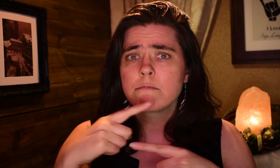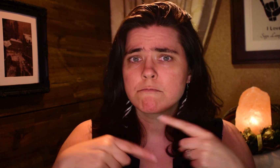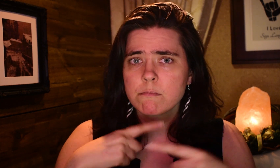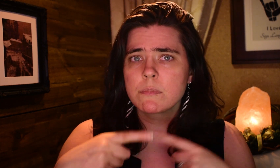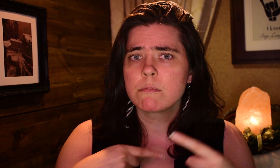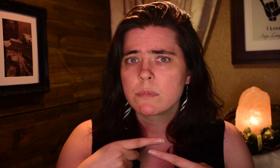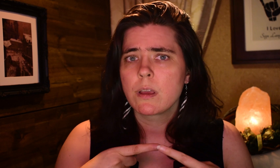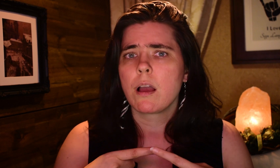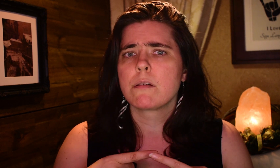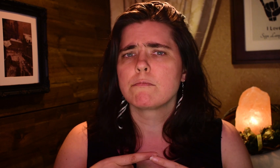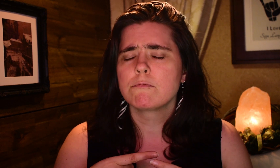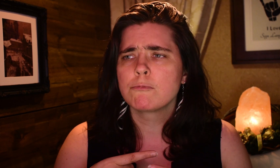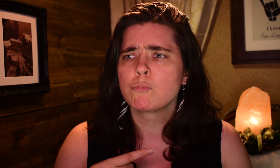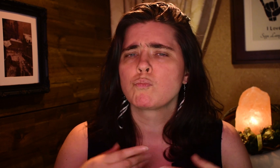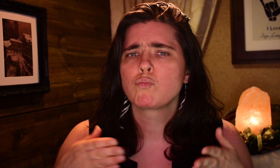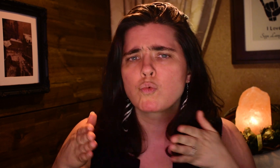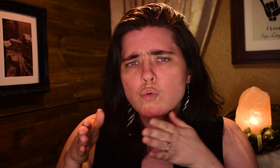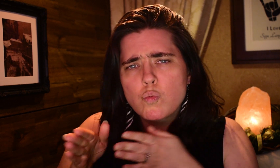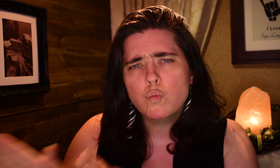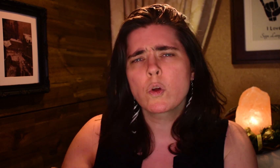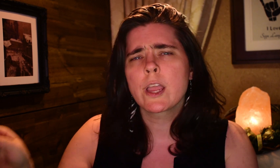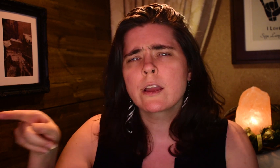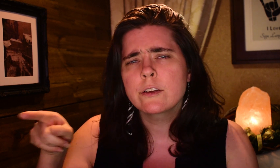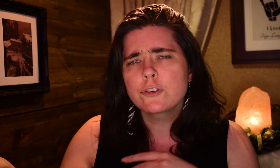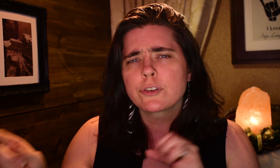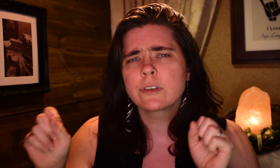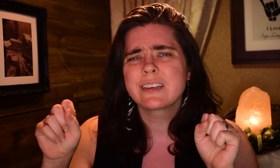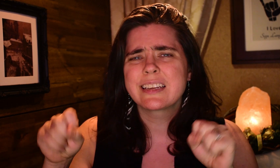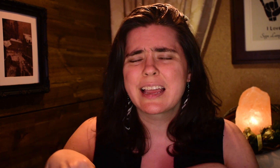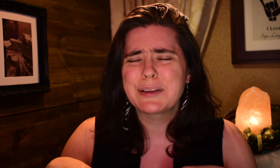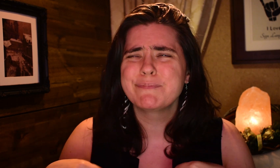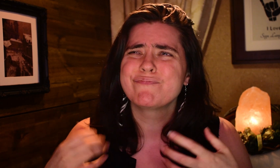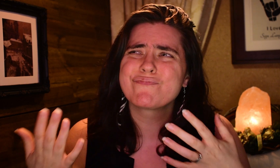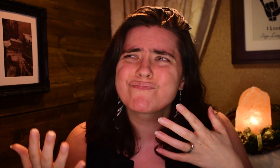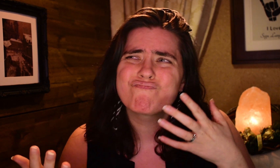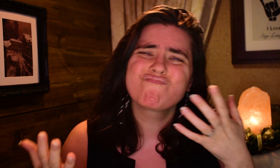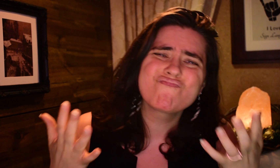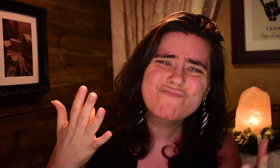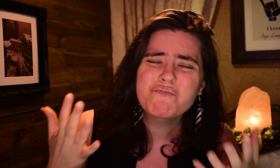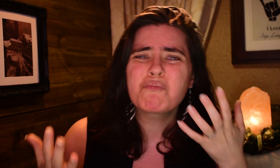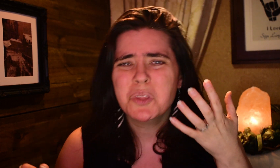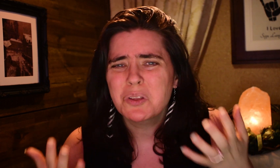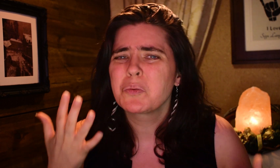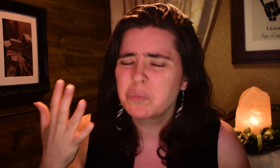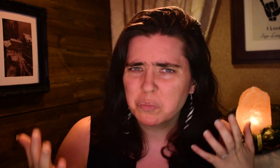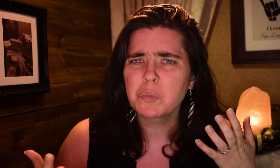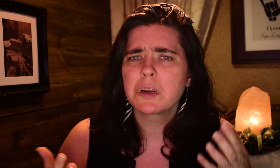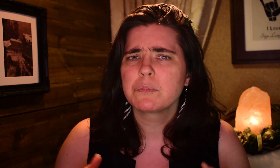So signing was a way that she could kind of